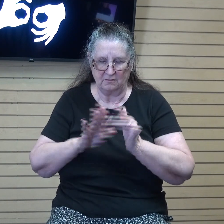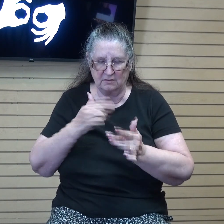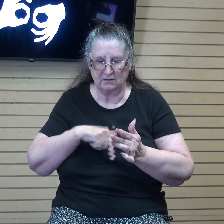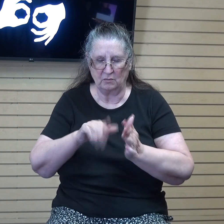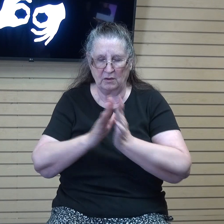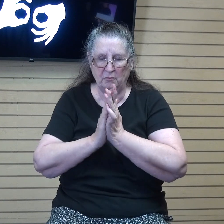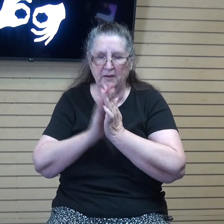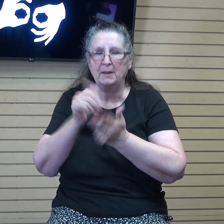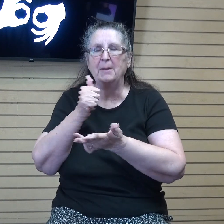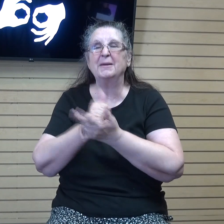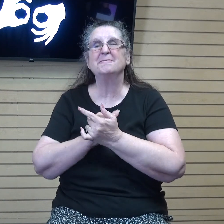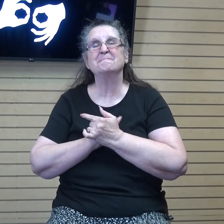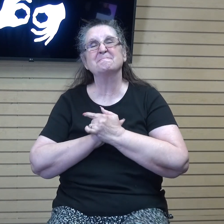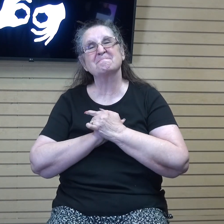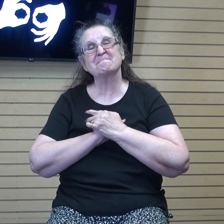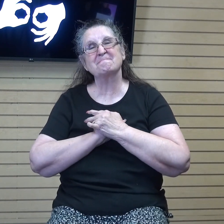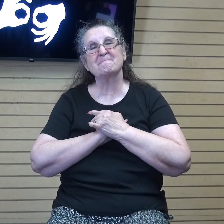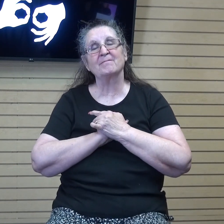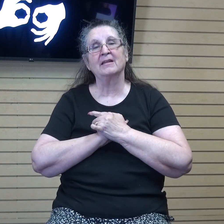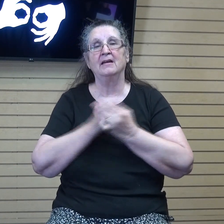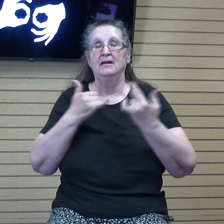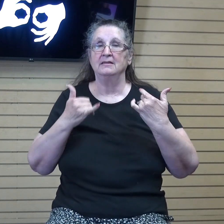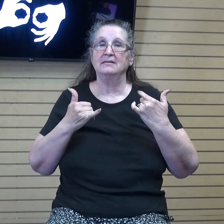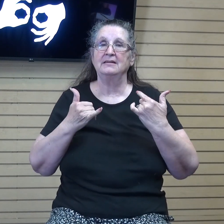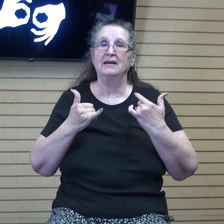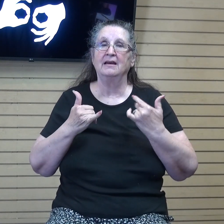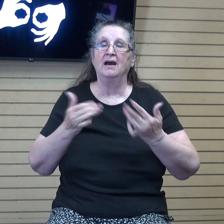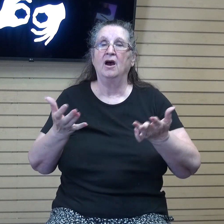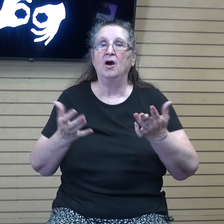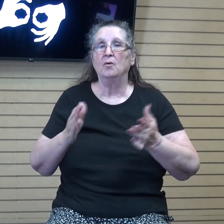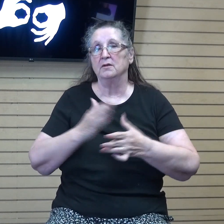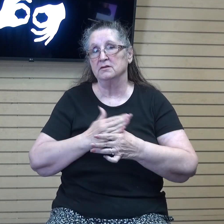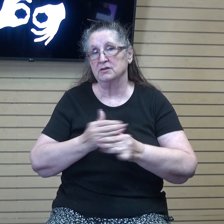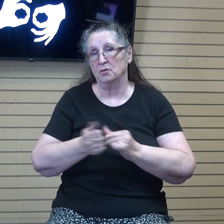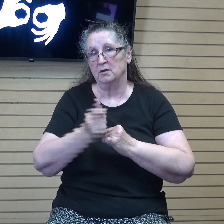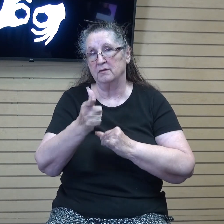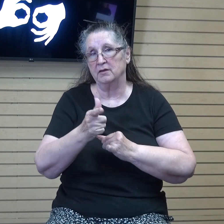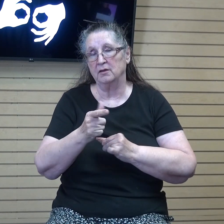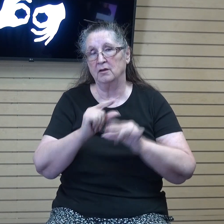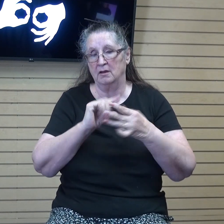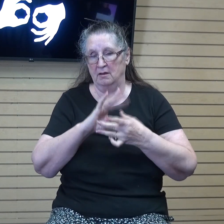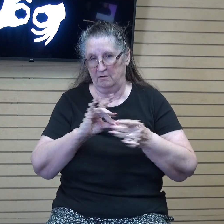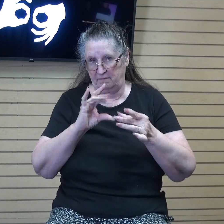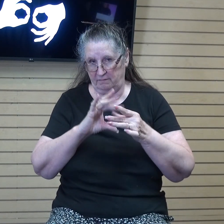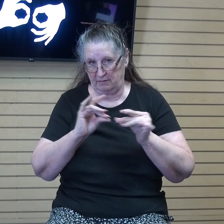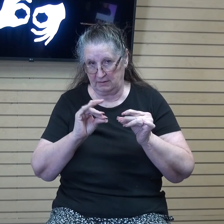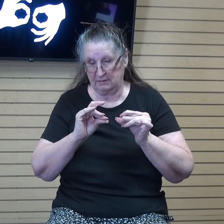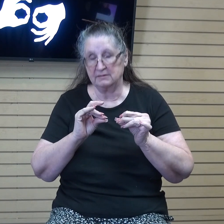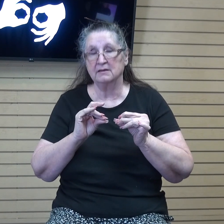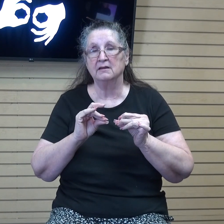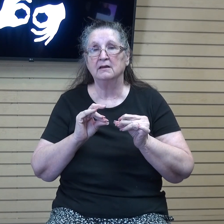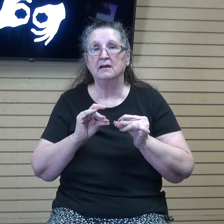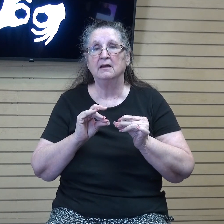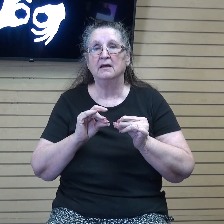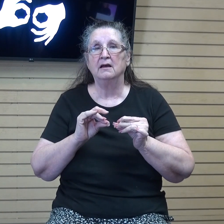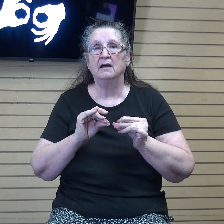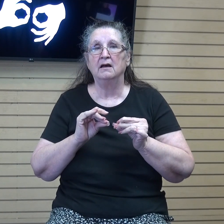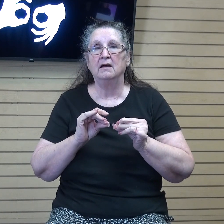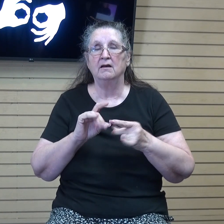amen. So today, I would like to share with you a phrase a friend said to me during